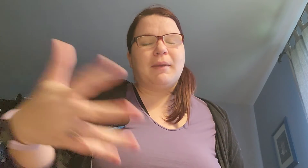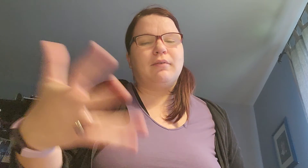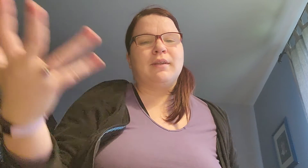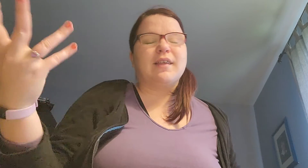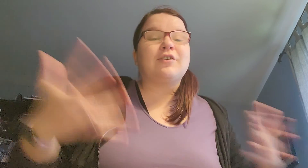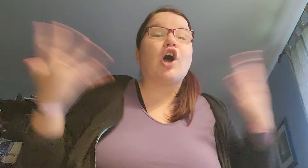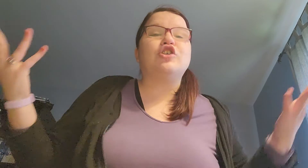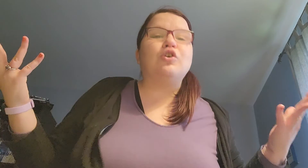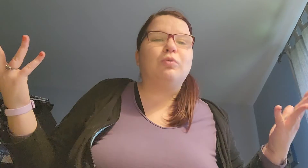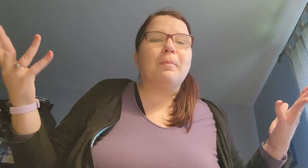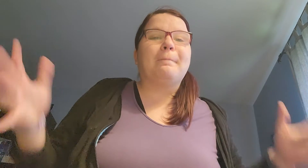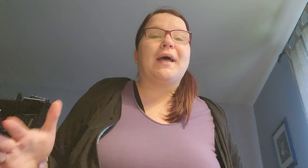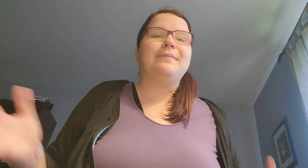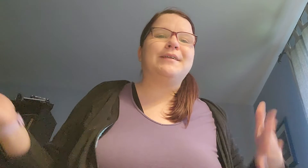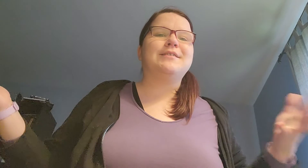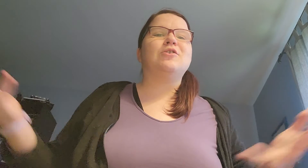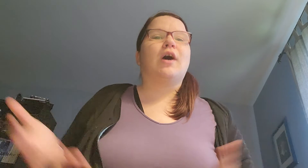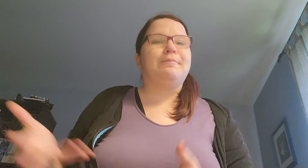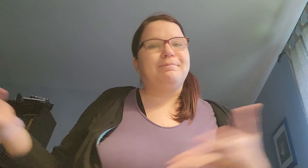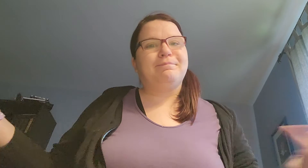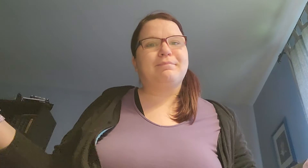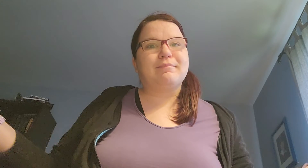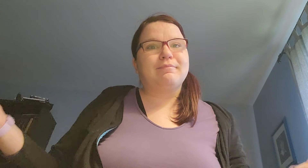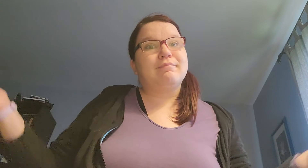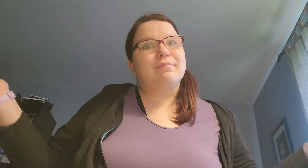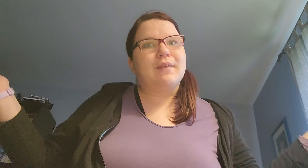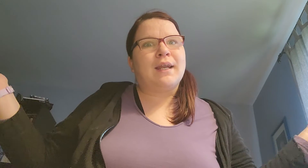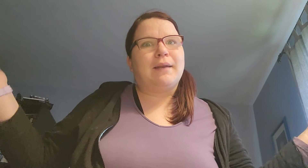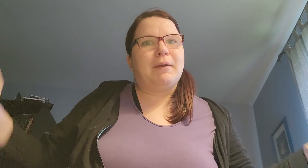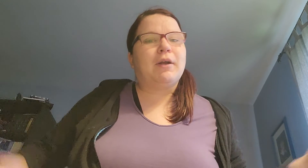mean... It's a cartoon. But it's not... An anime one.